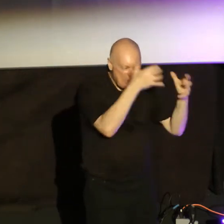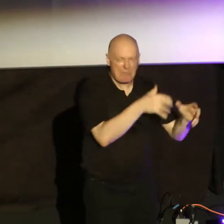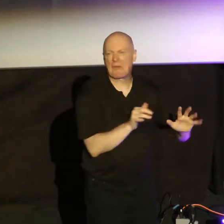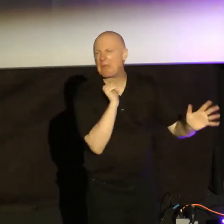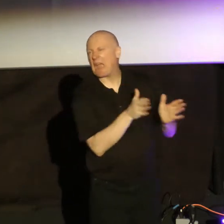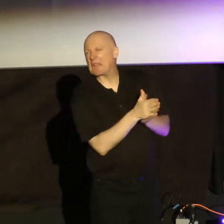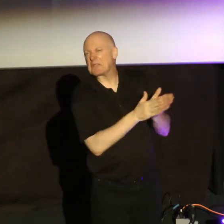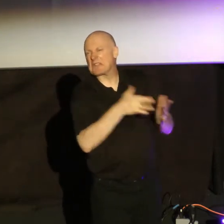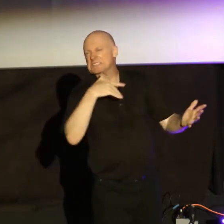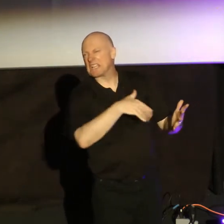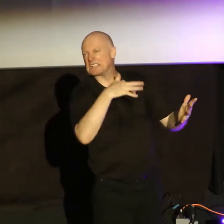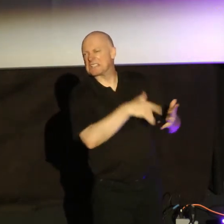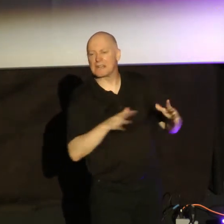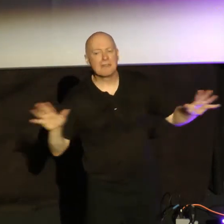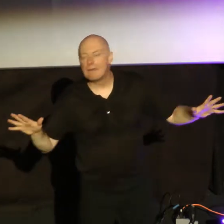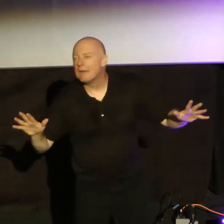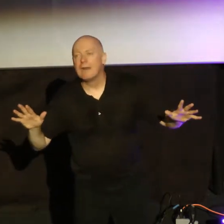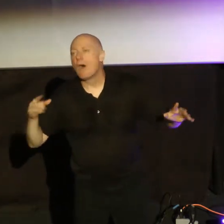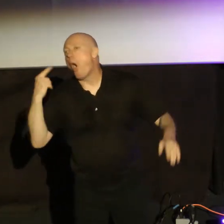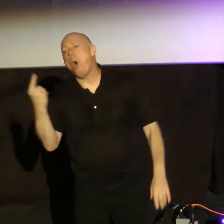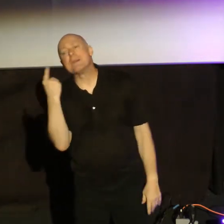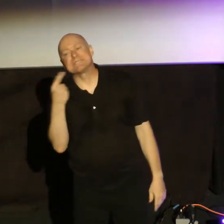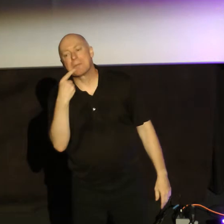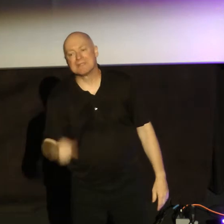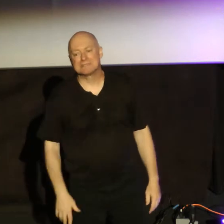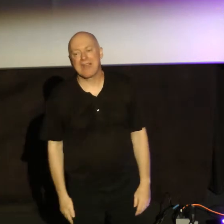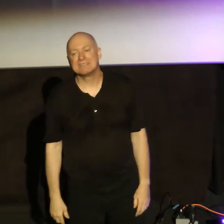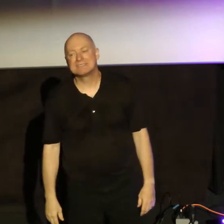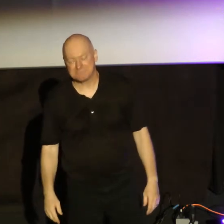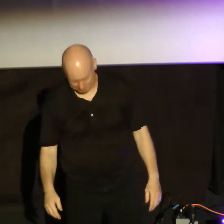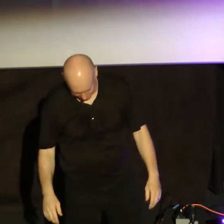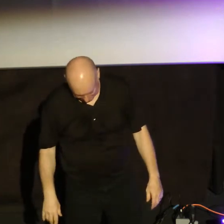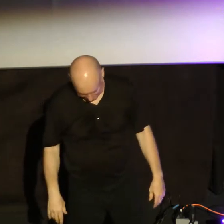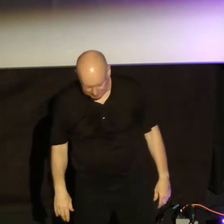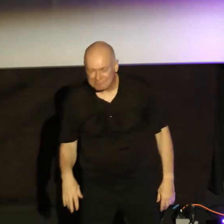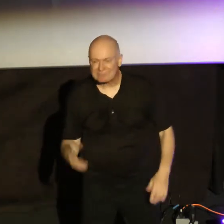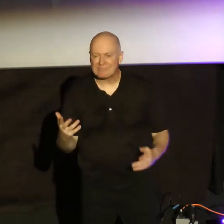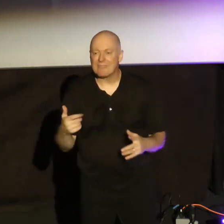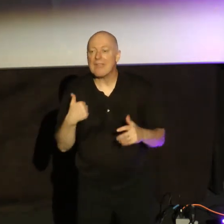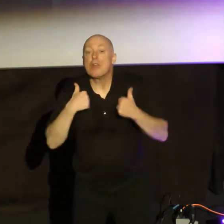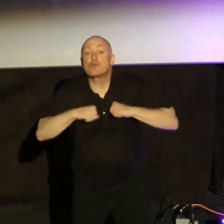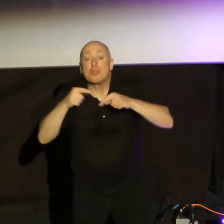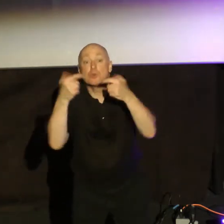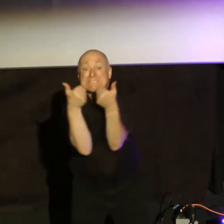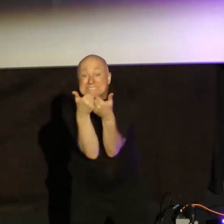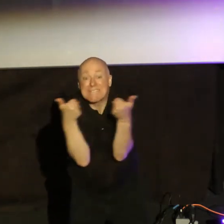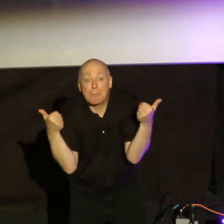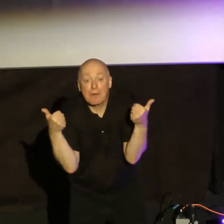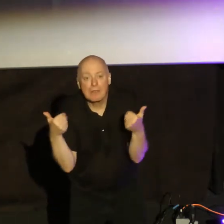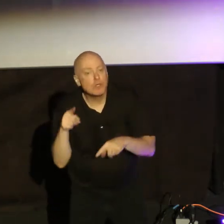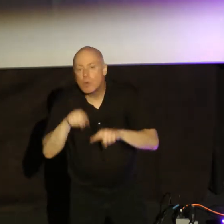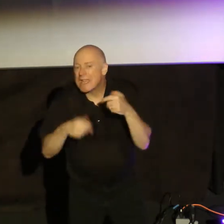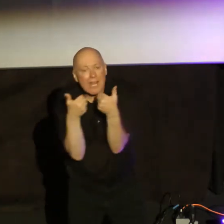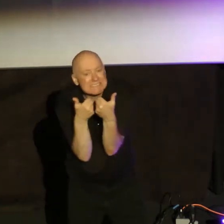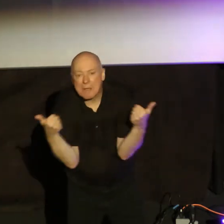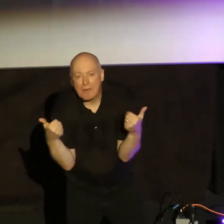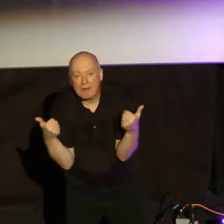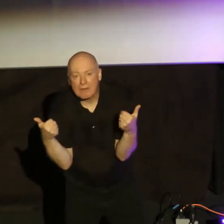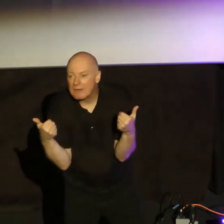And James is saying there's always someone that comes up and says those things, and they try to separate this. But James says, you can never separate. You can't. You can